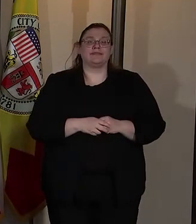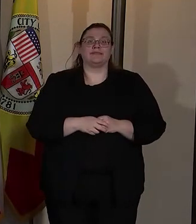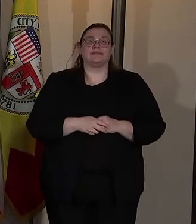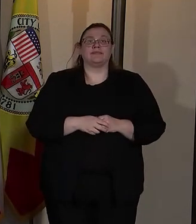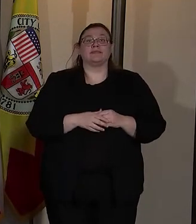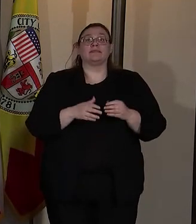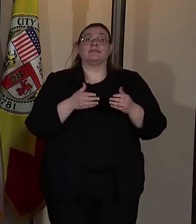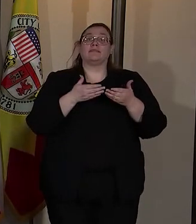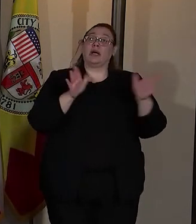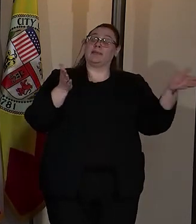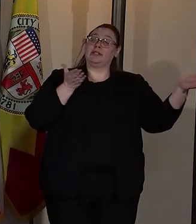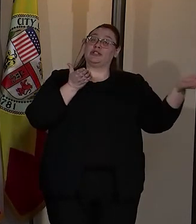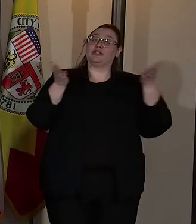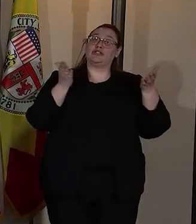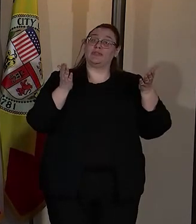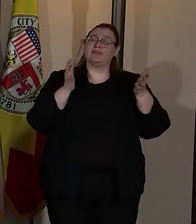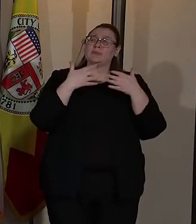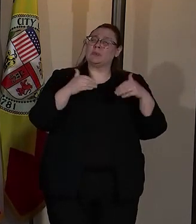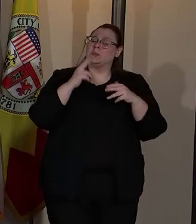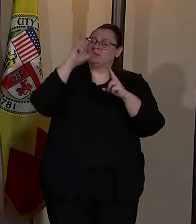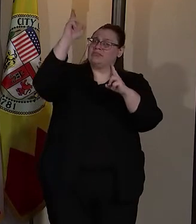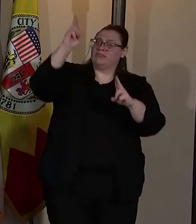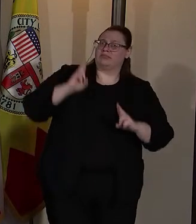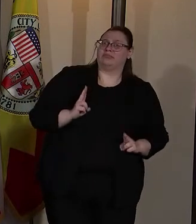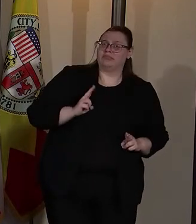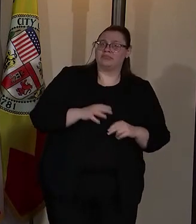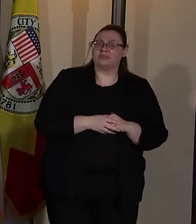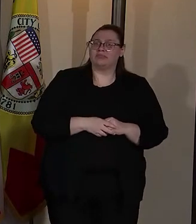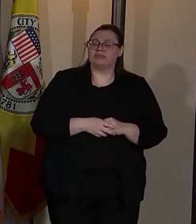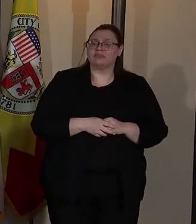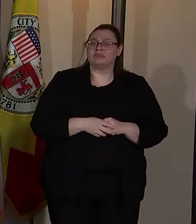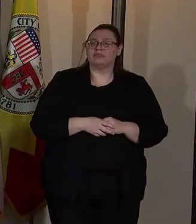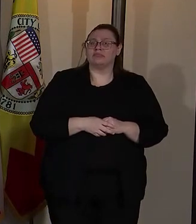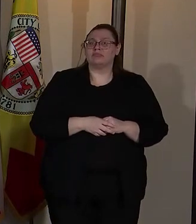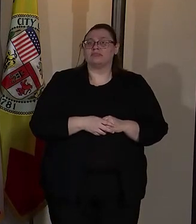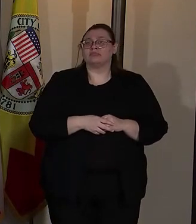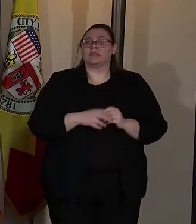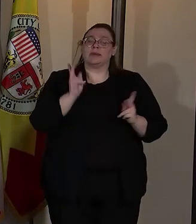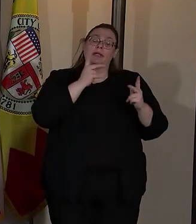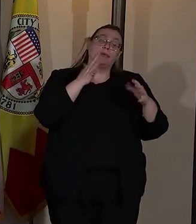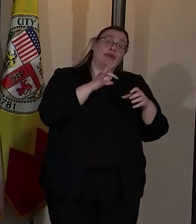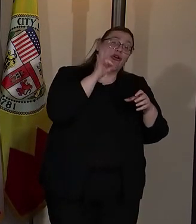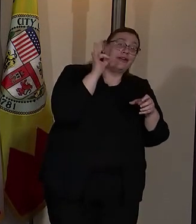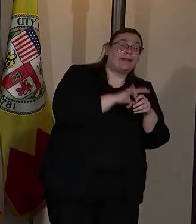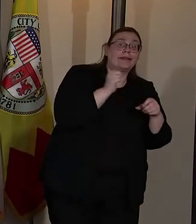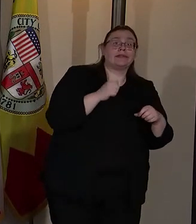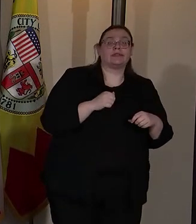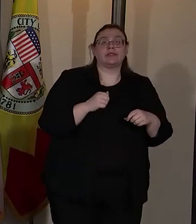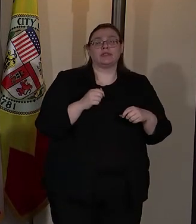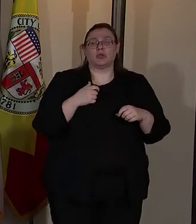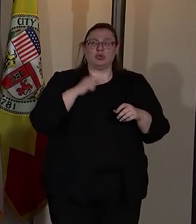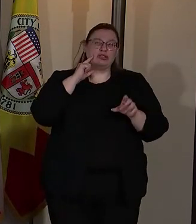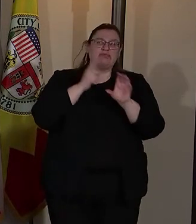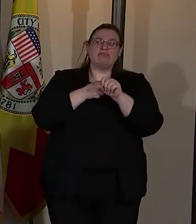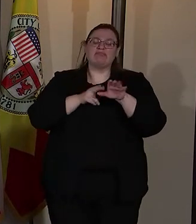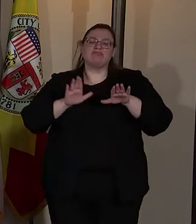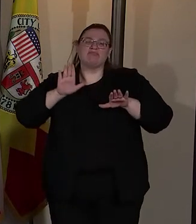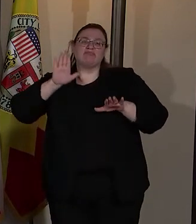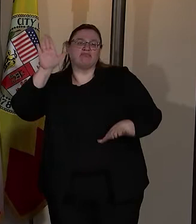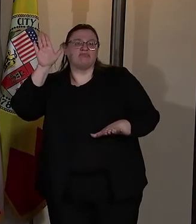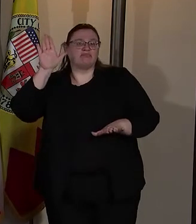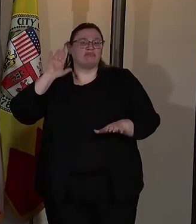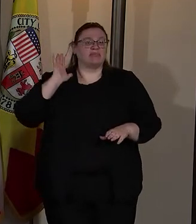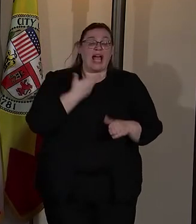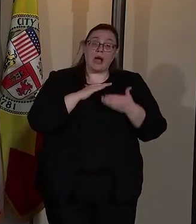Public service is a privilege. Whether folks are elected or sworn, our city and cities